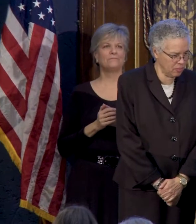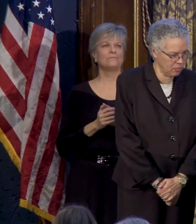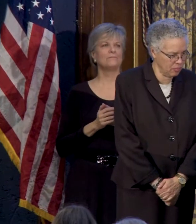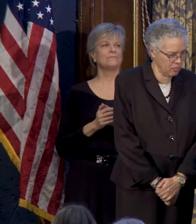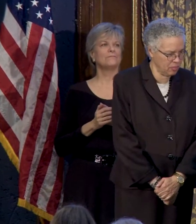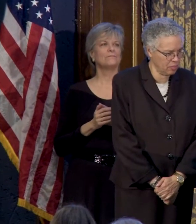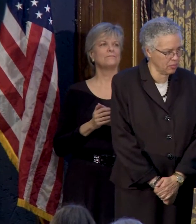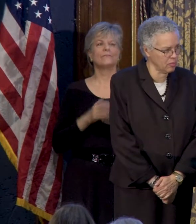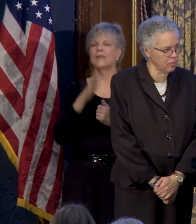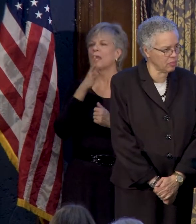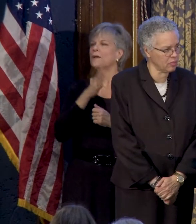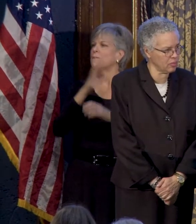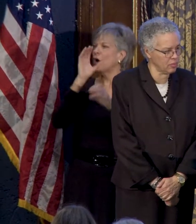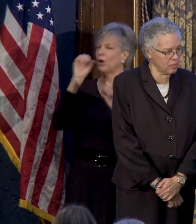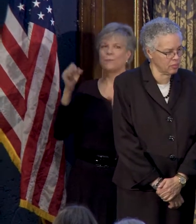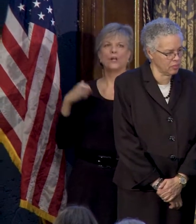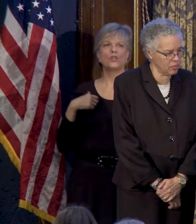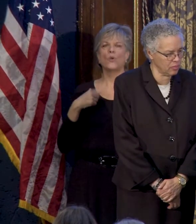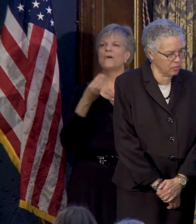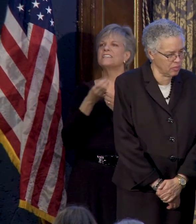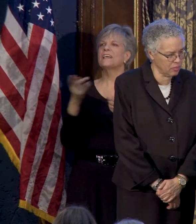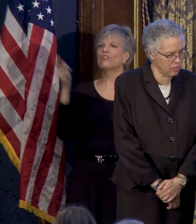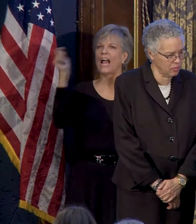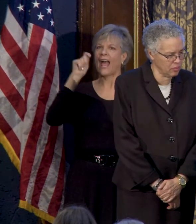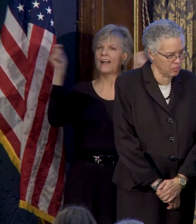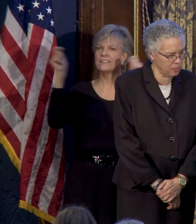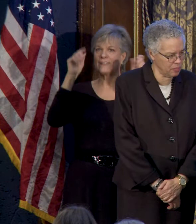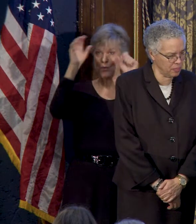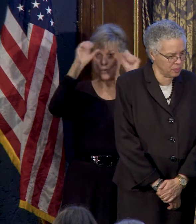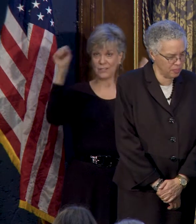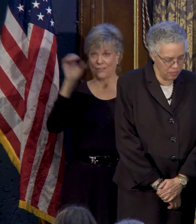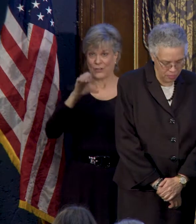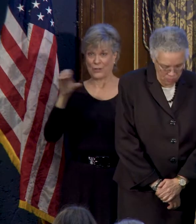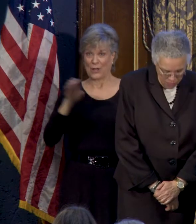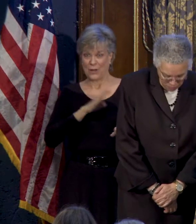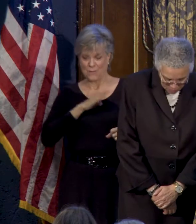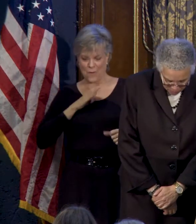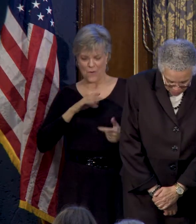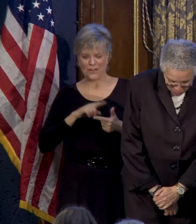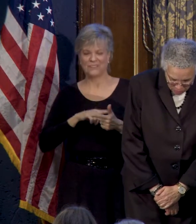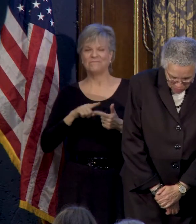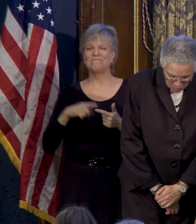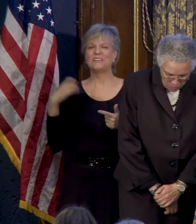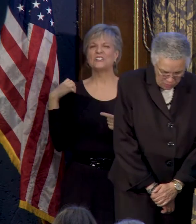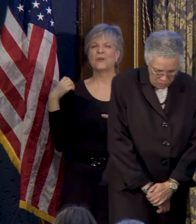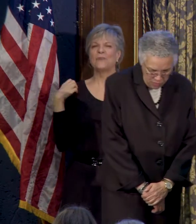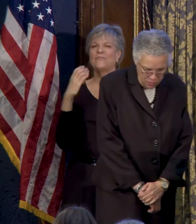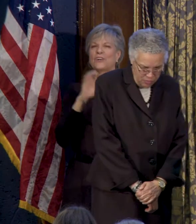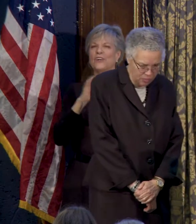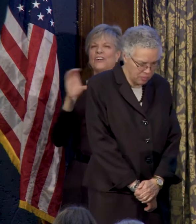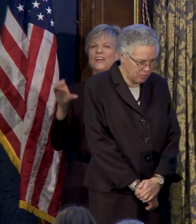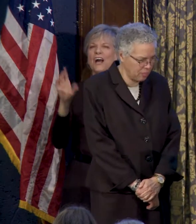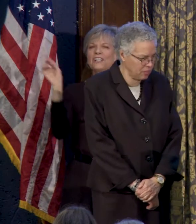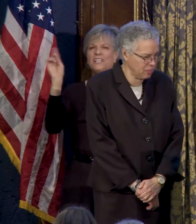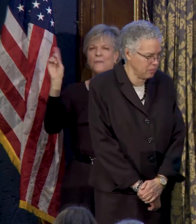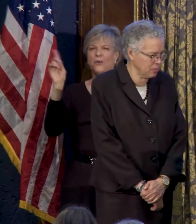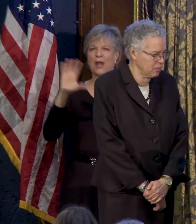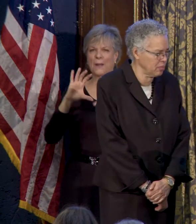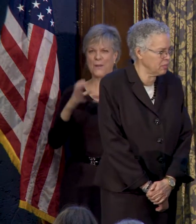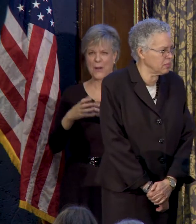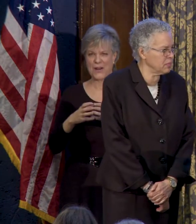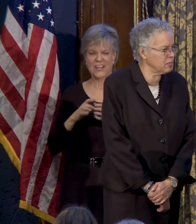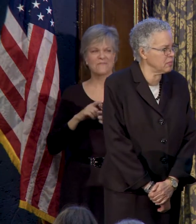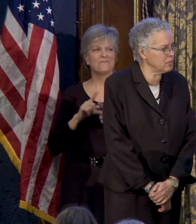So, Madam President, you're wearing several hats now. President of the Cook County Board, Chairman of the Cook County Democratic Party.